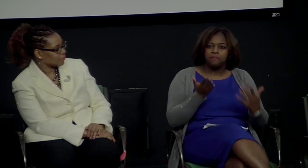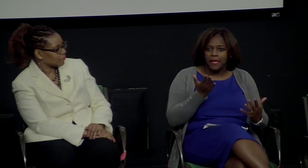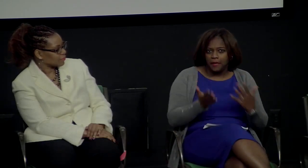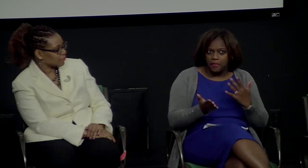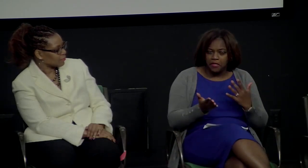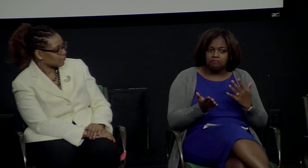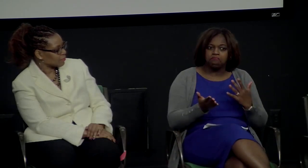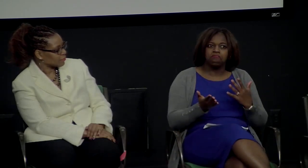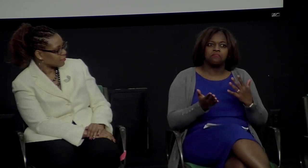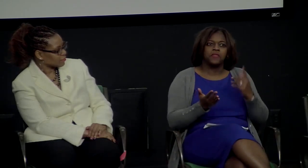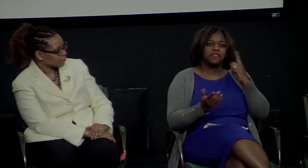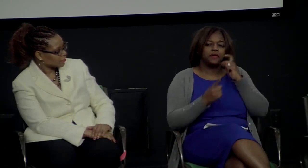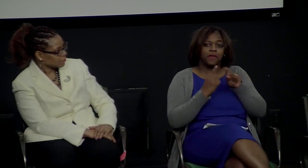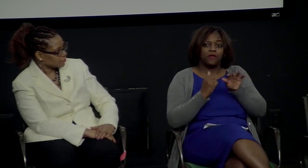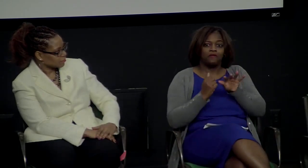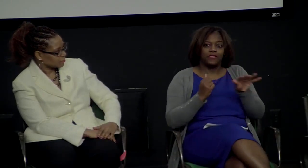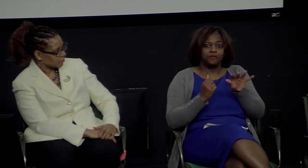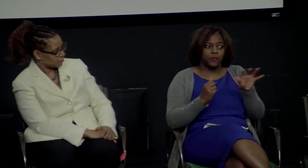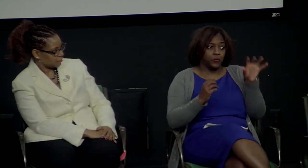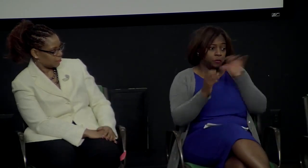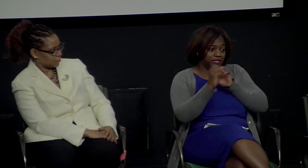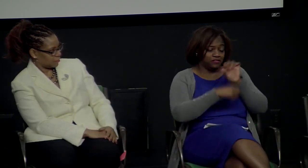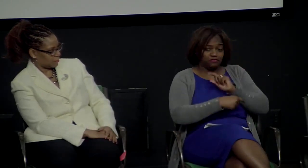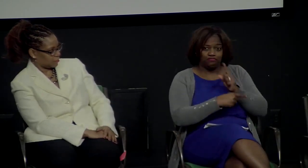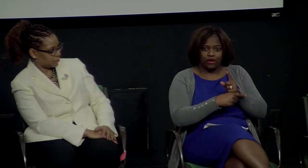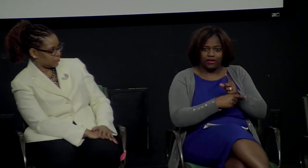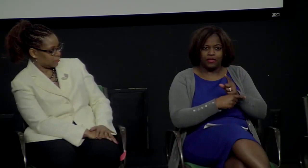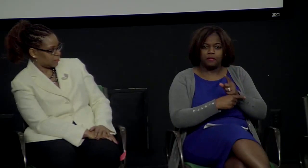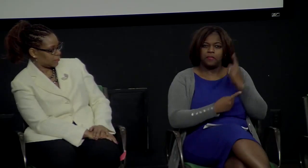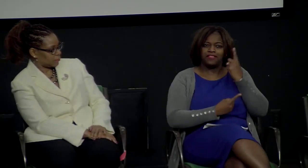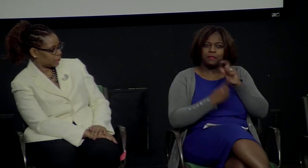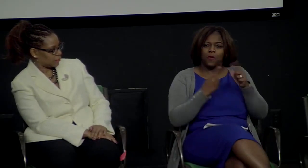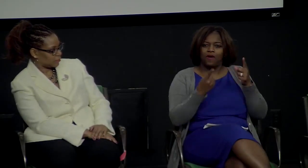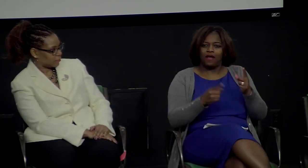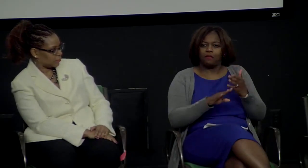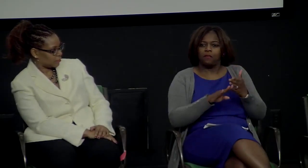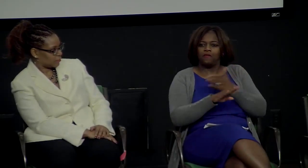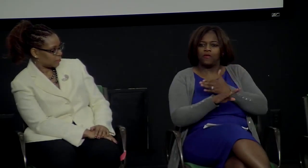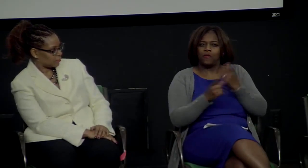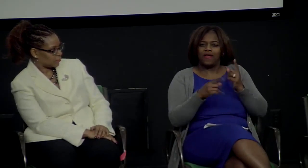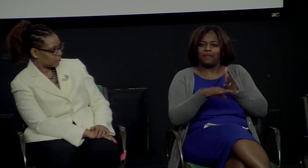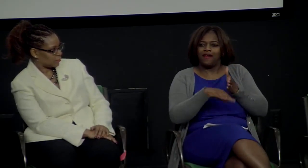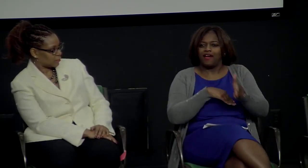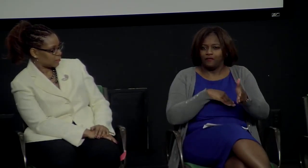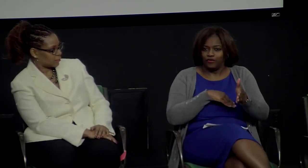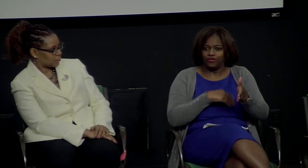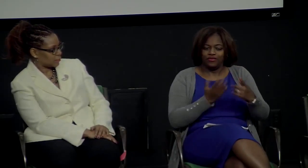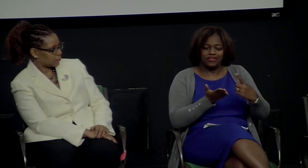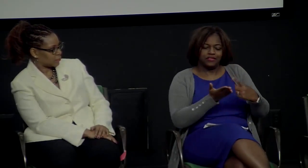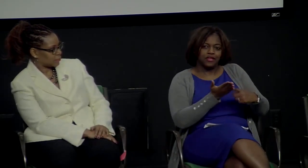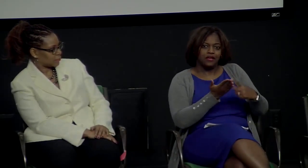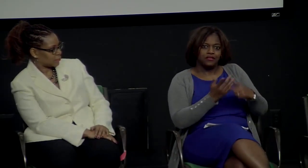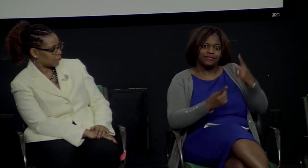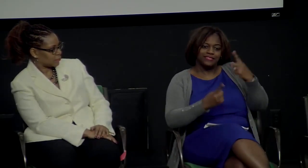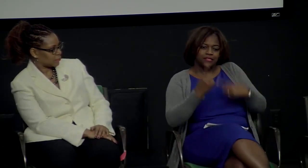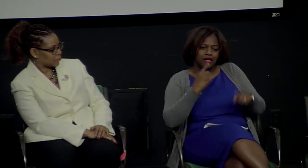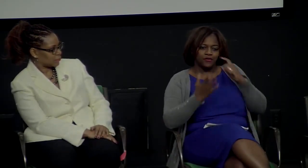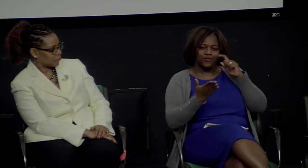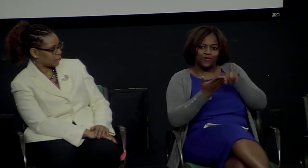no, that's not the case. I needed to think about what was it that I was missing. Maybe fingerspelling. But I got ideas from my